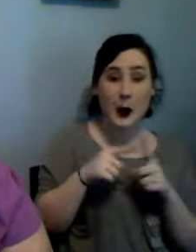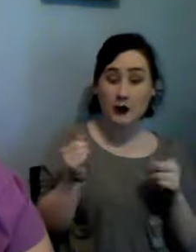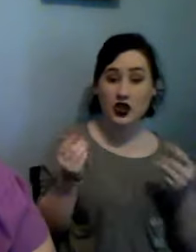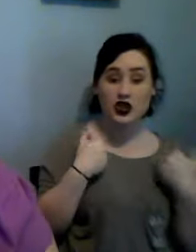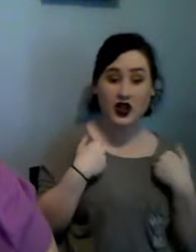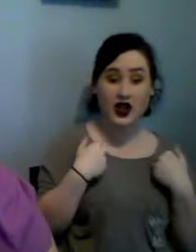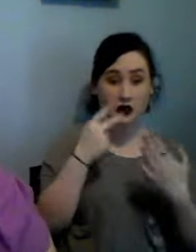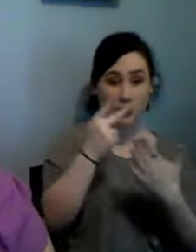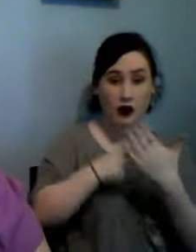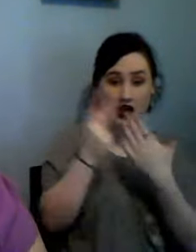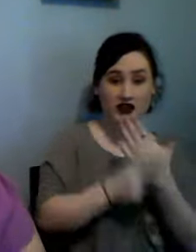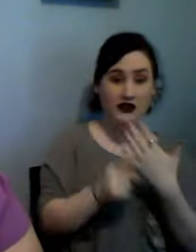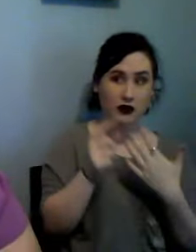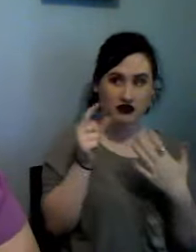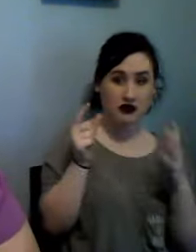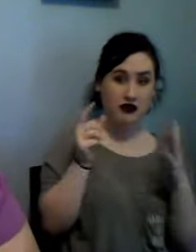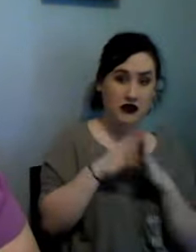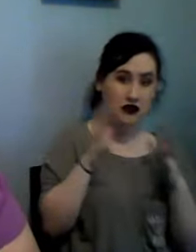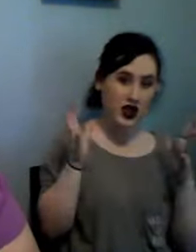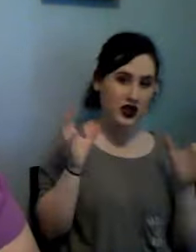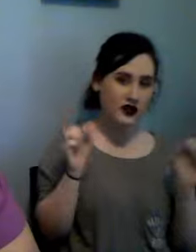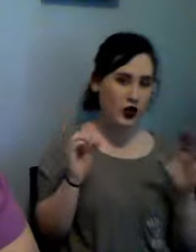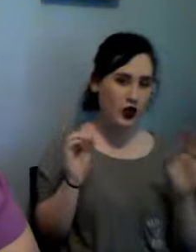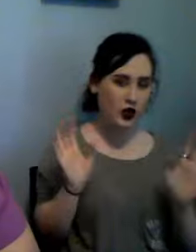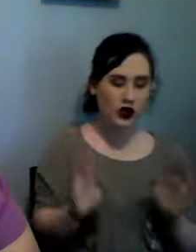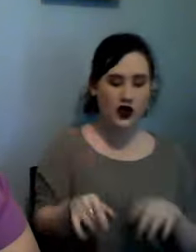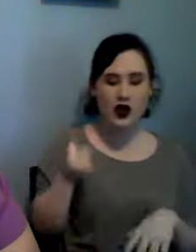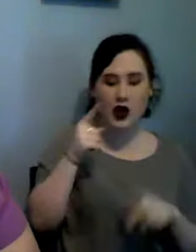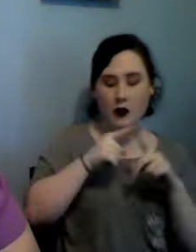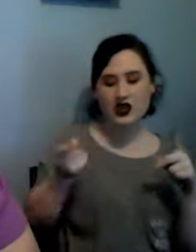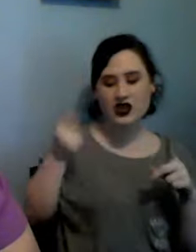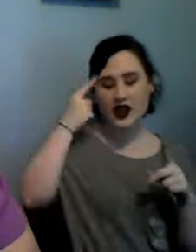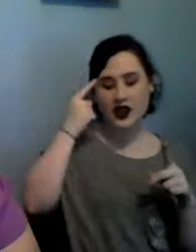is so pretty it's from Nikki Travo designs